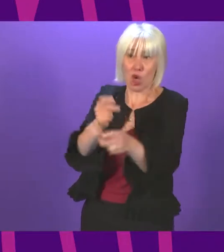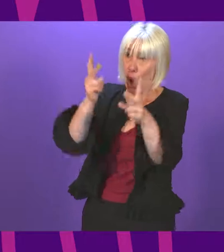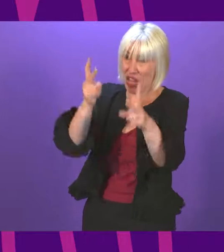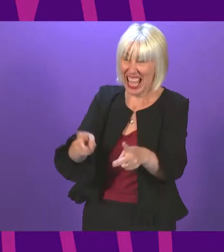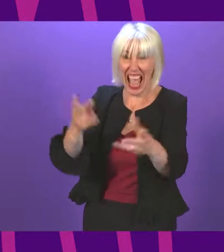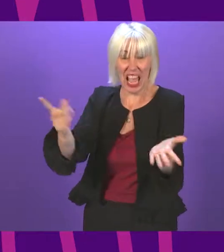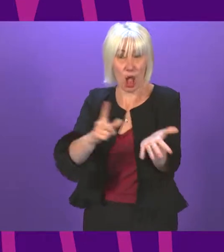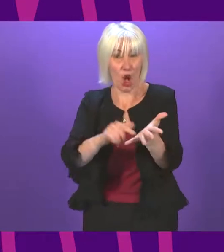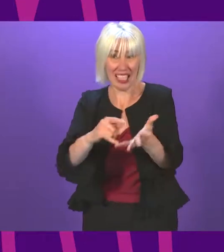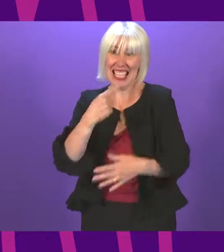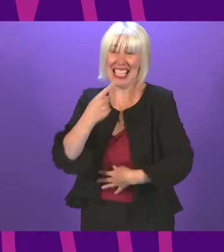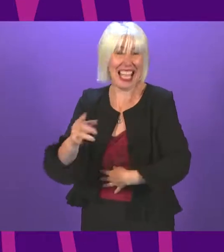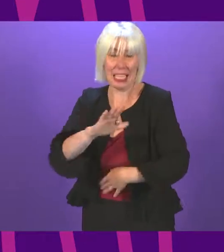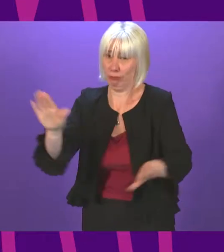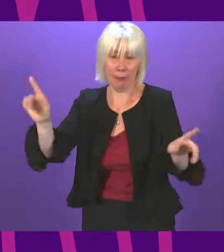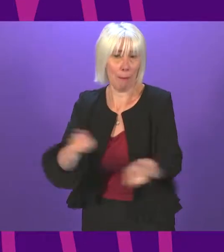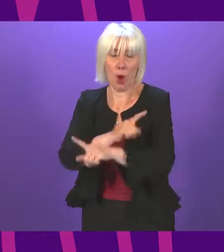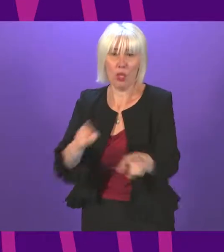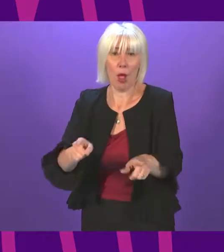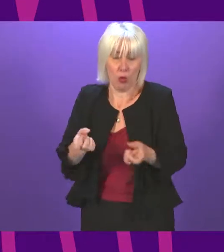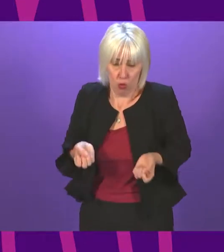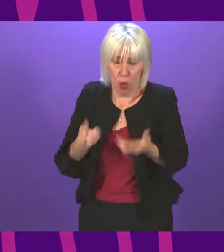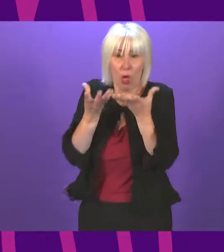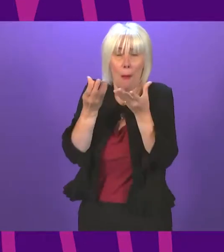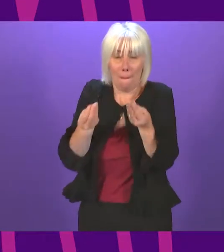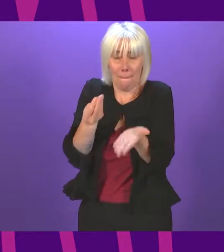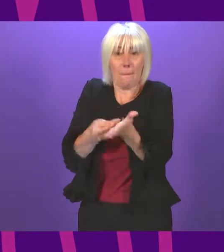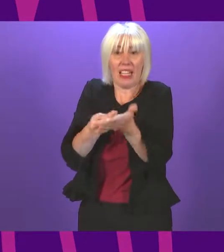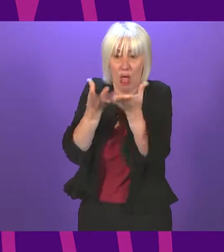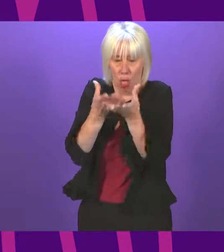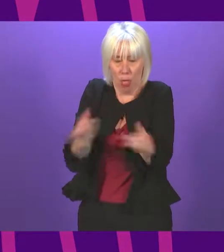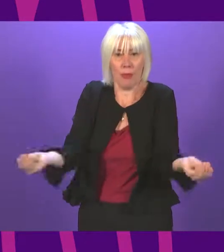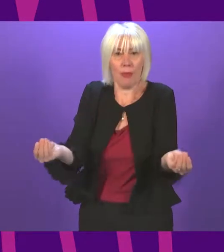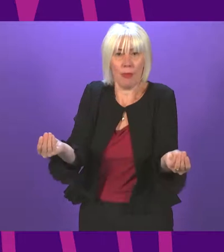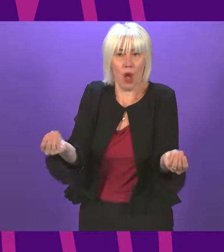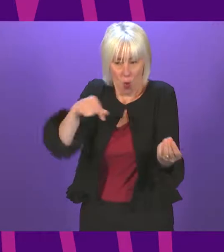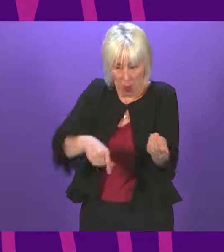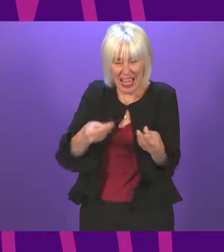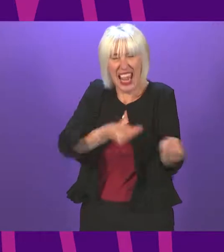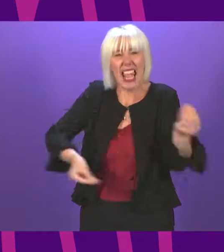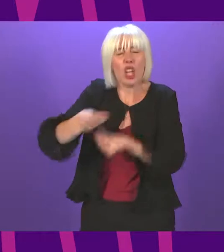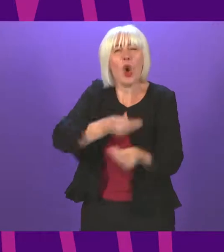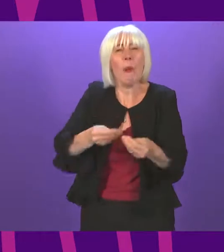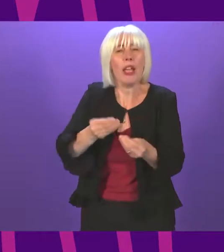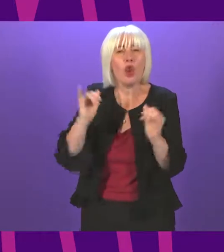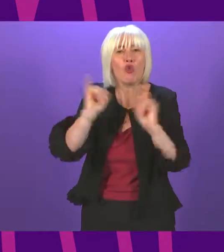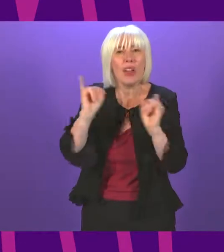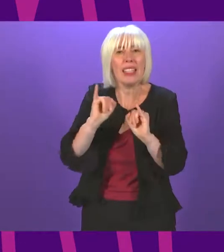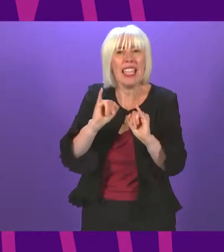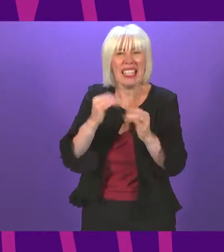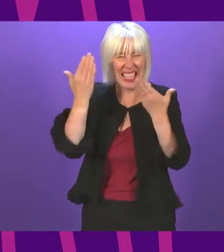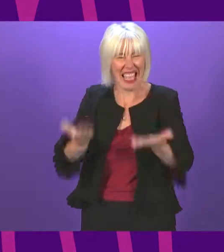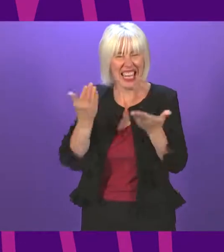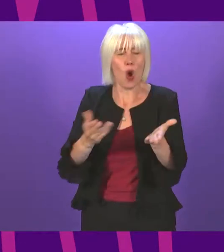said it's not possible to run out of money. In the middle of an economic crisis, Nicola Sturgeon has made her an economic